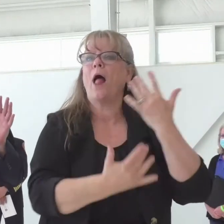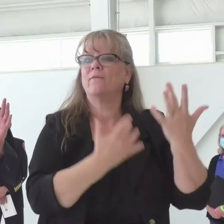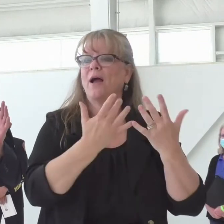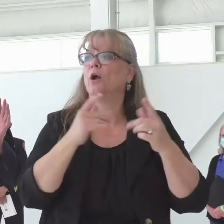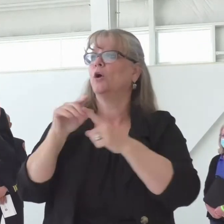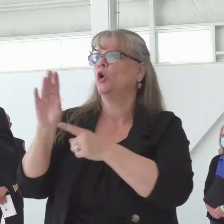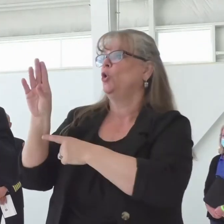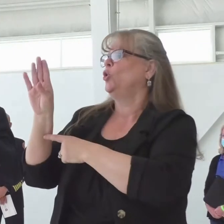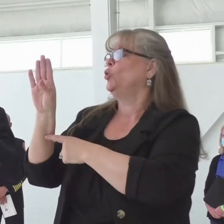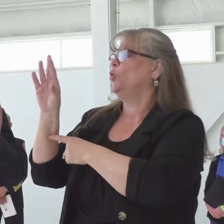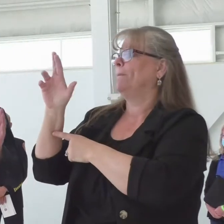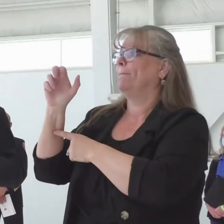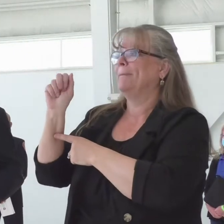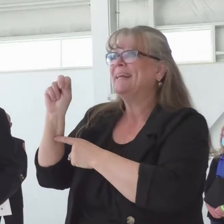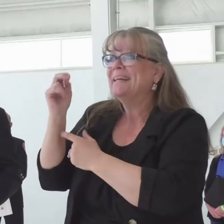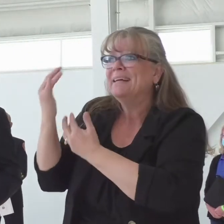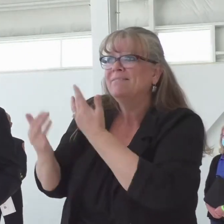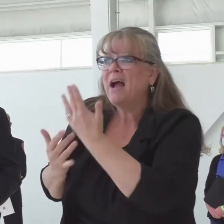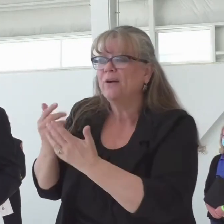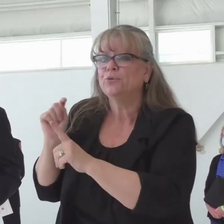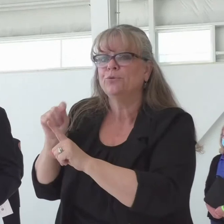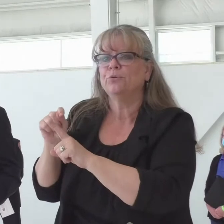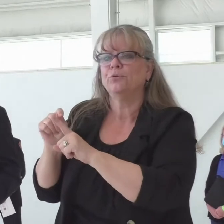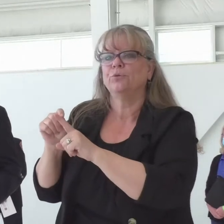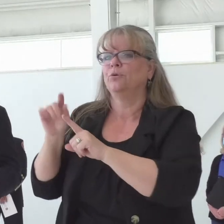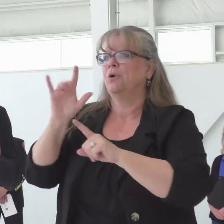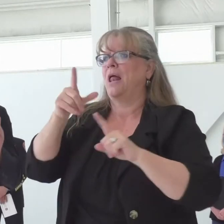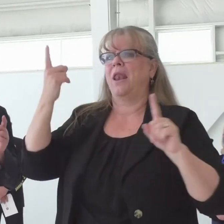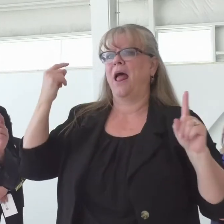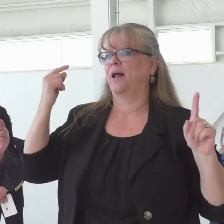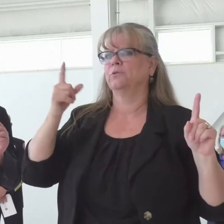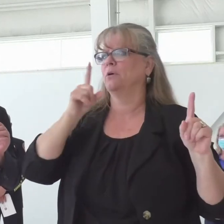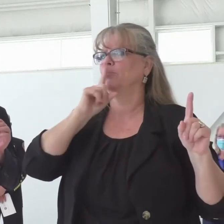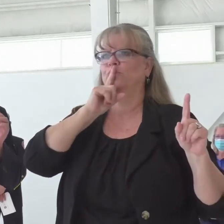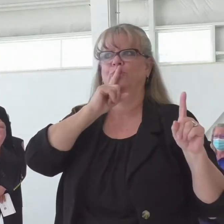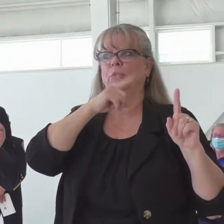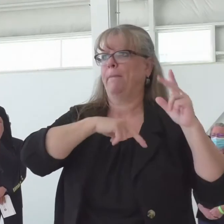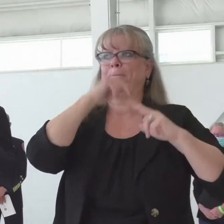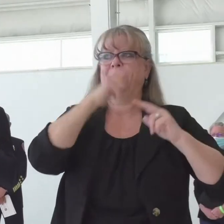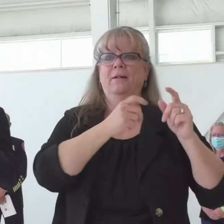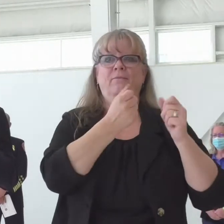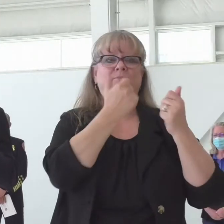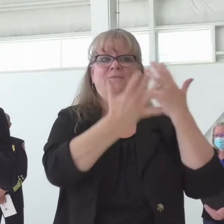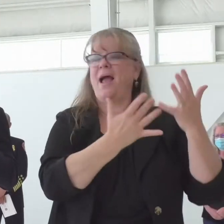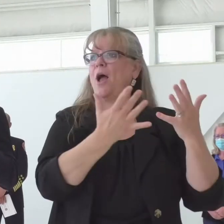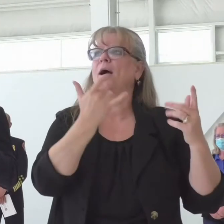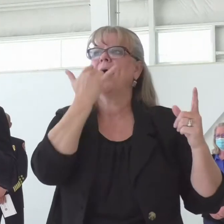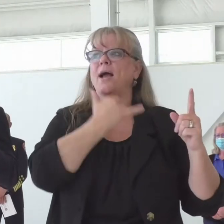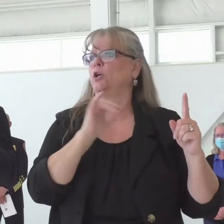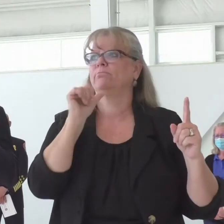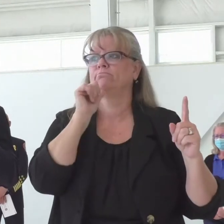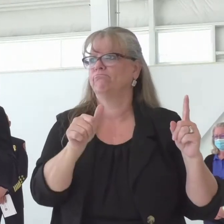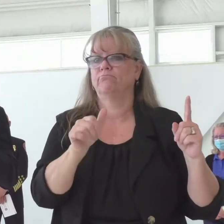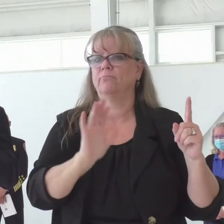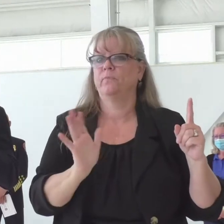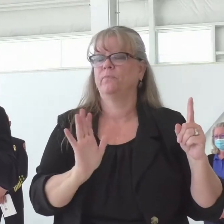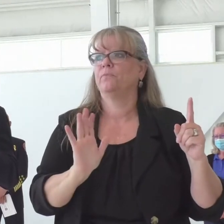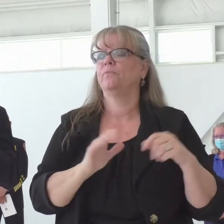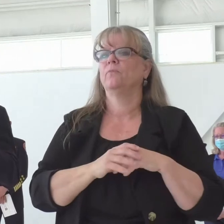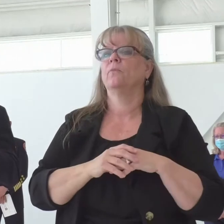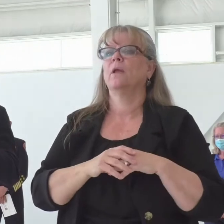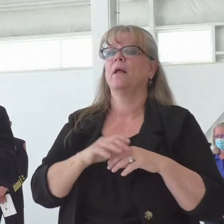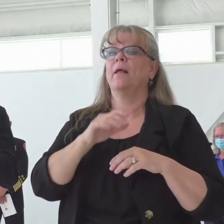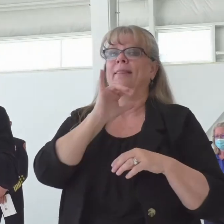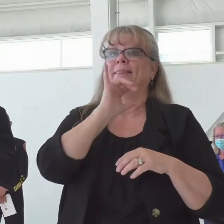we're talking about here were started because of building malfunctions. When it comes to buildings in the wildland interface, the key strategy,